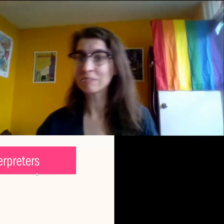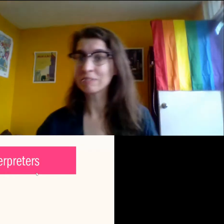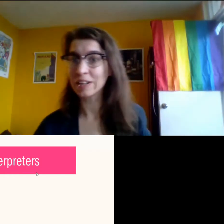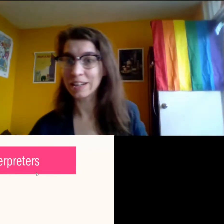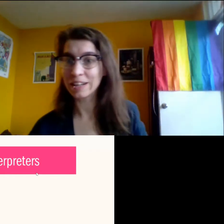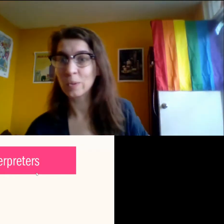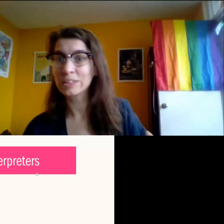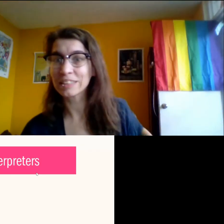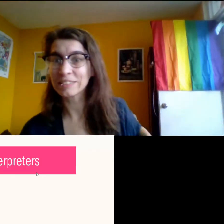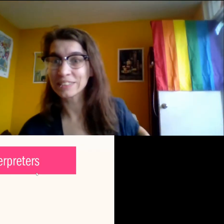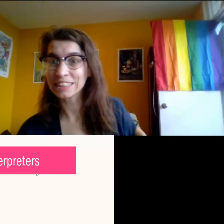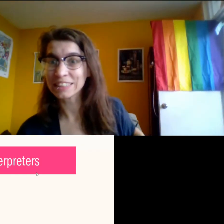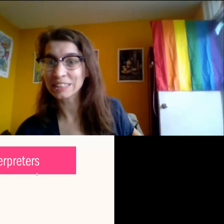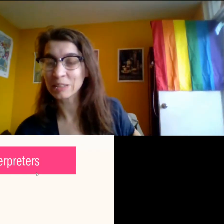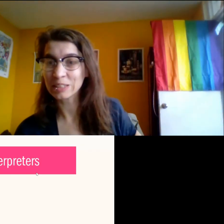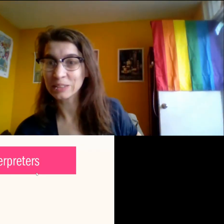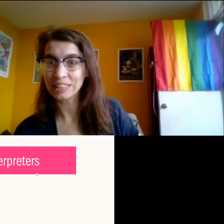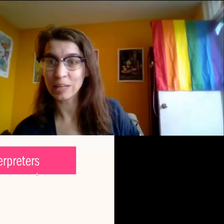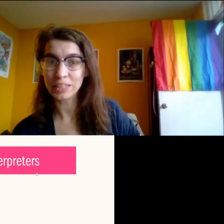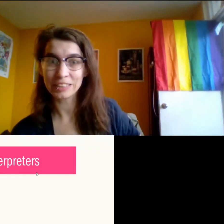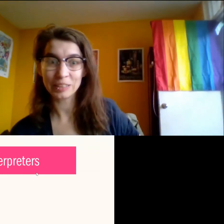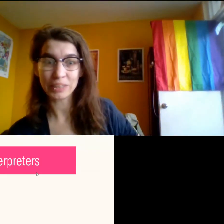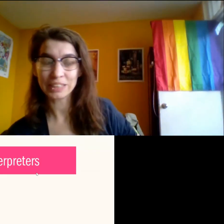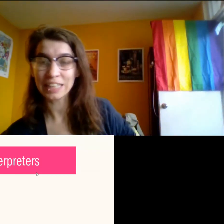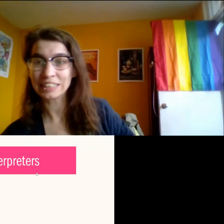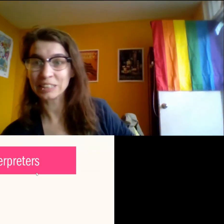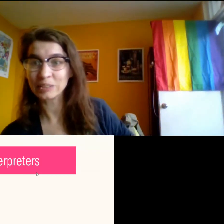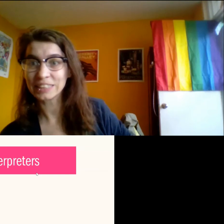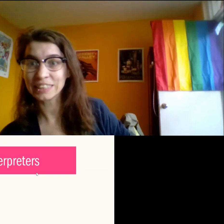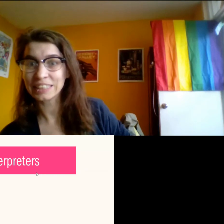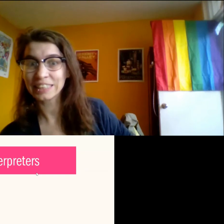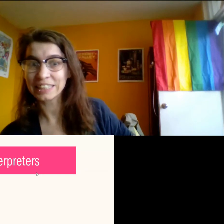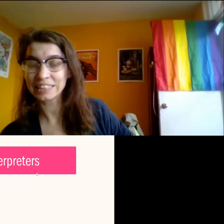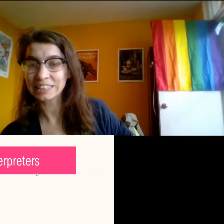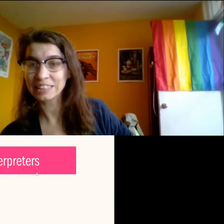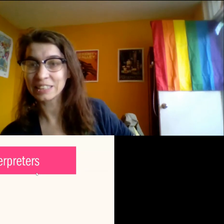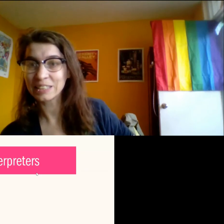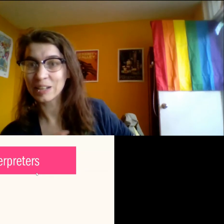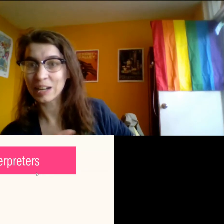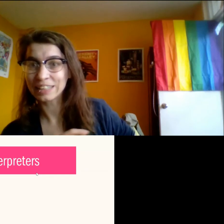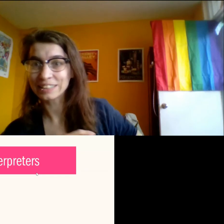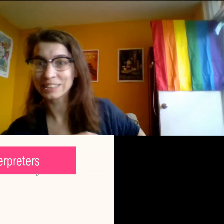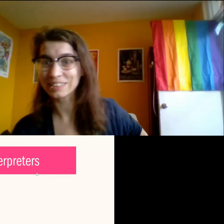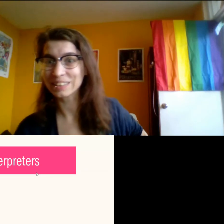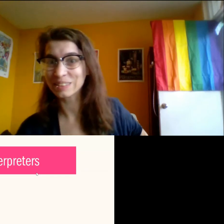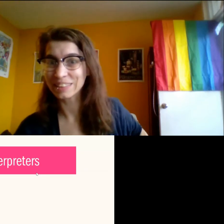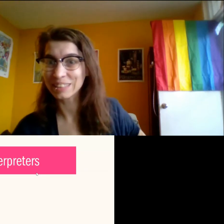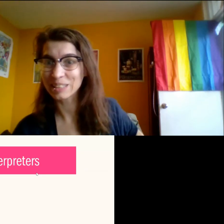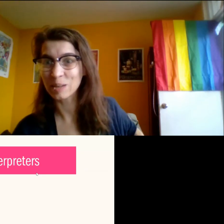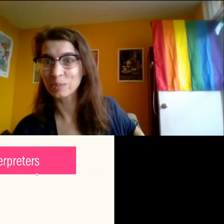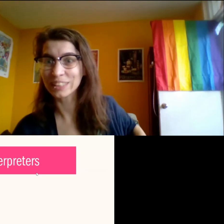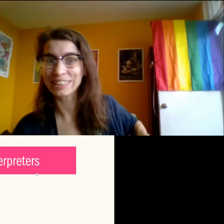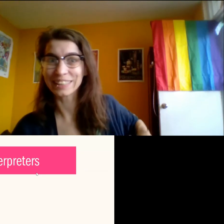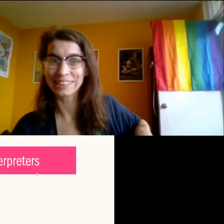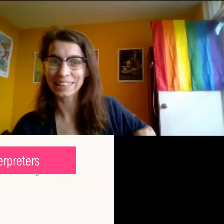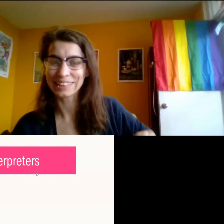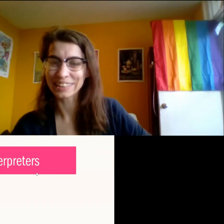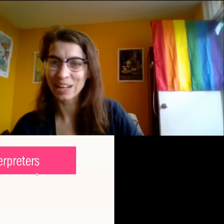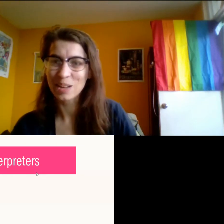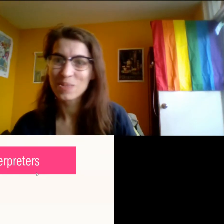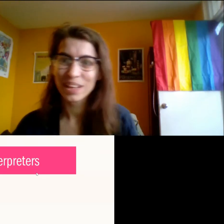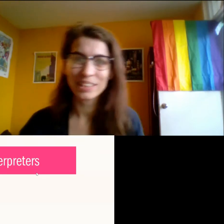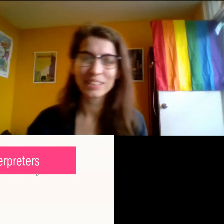I've only recently started using animations in my slides and you can see that I did not do this one completely